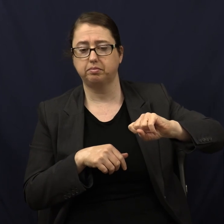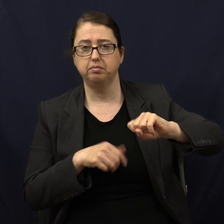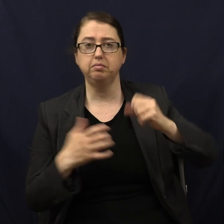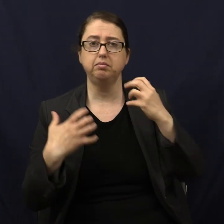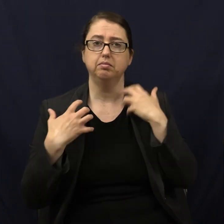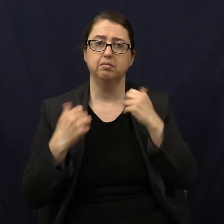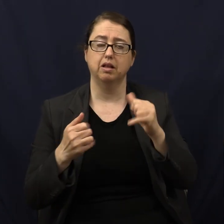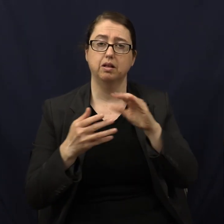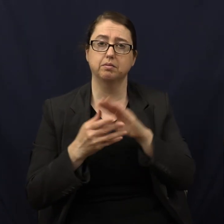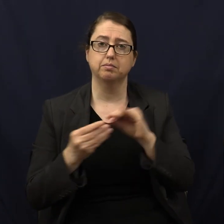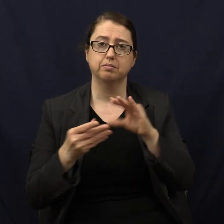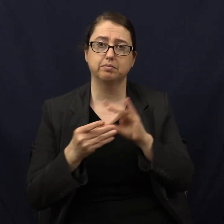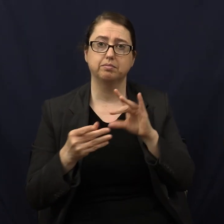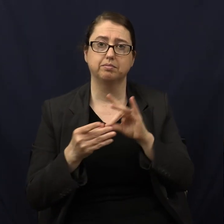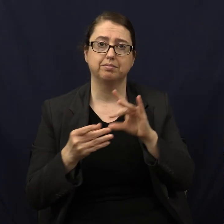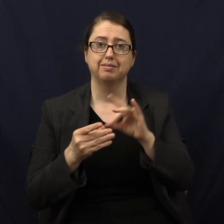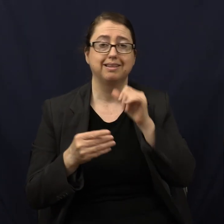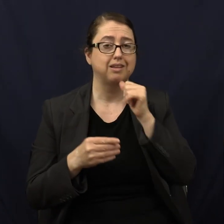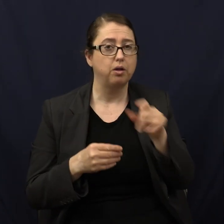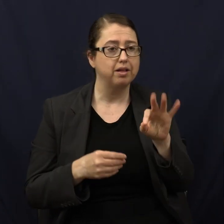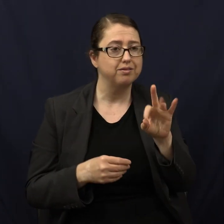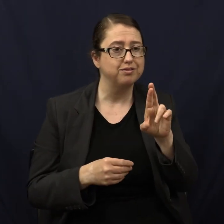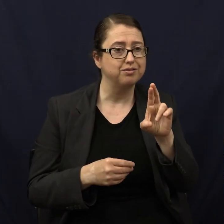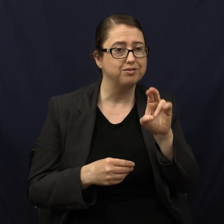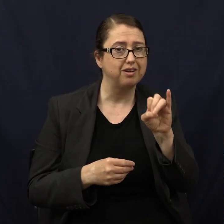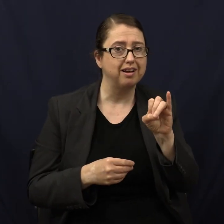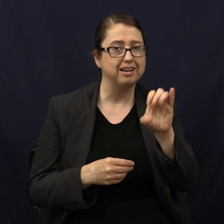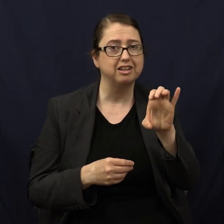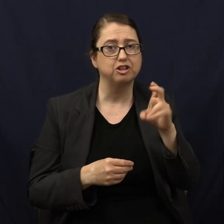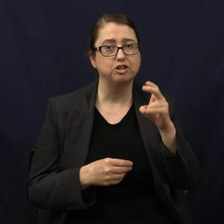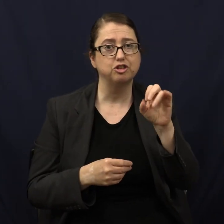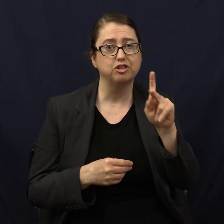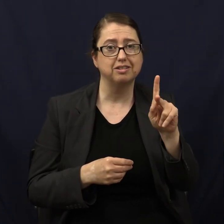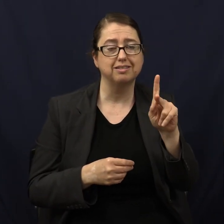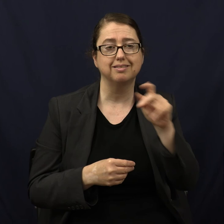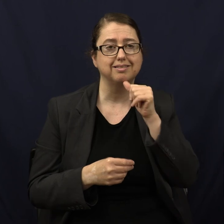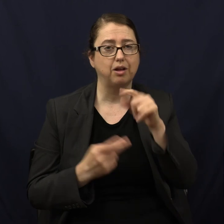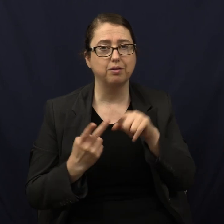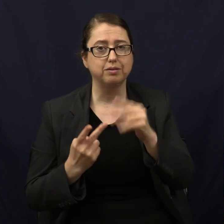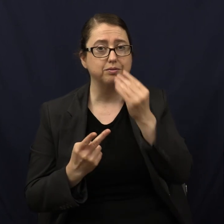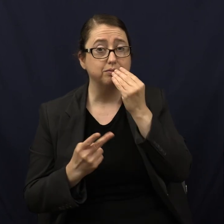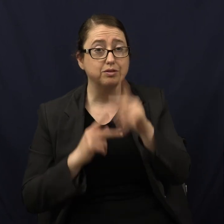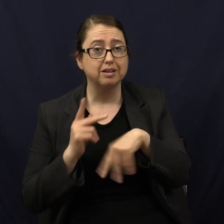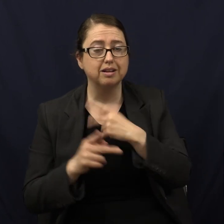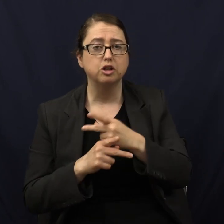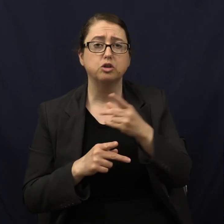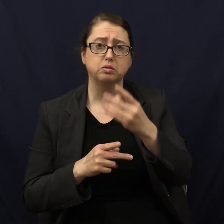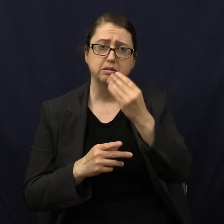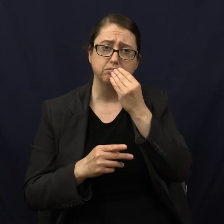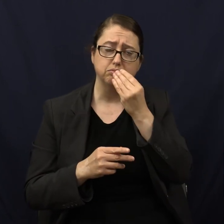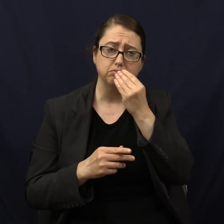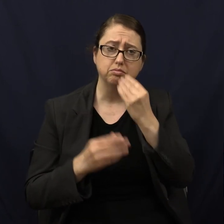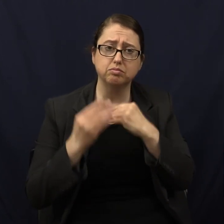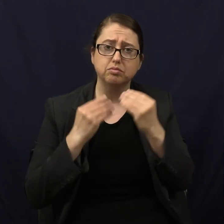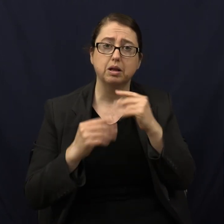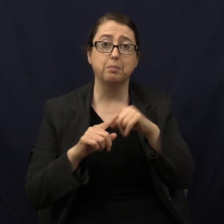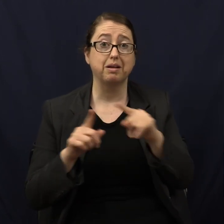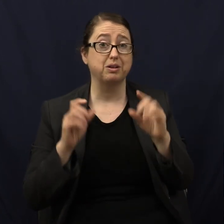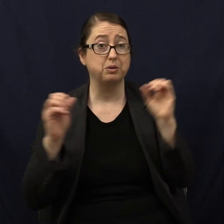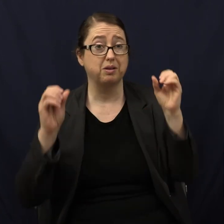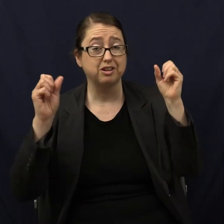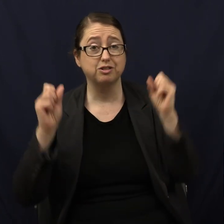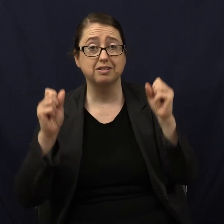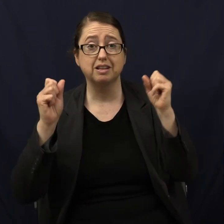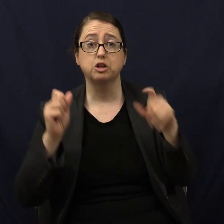The health message is not just fry chick, okay? It's not just diet. There's lots of things, right? You can eat very well, but if you don't get any